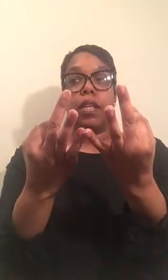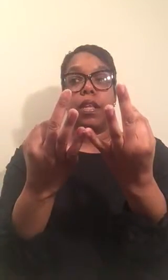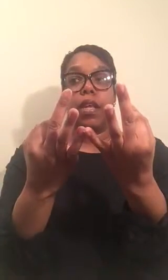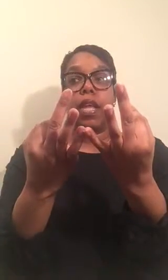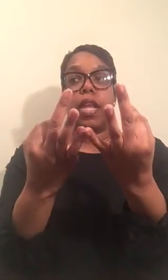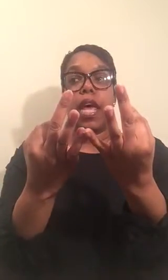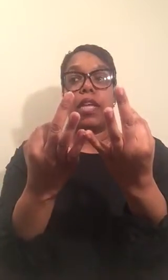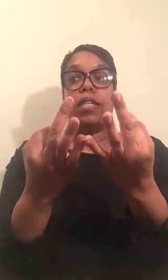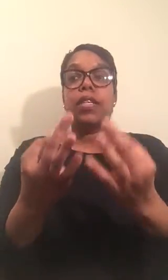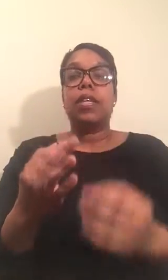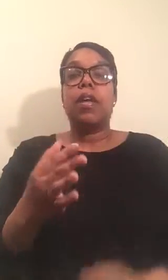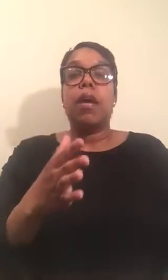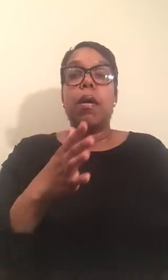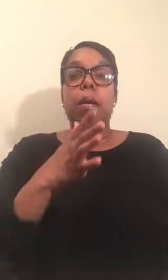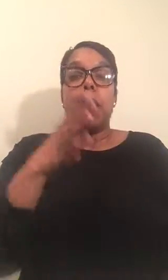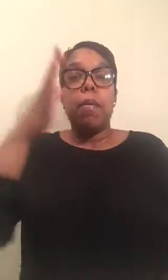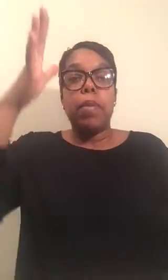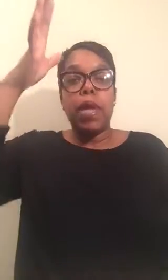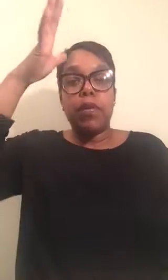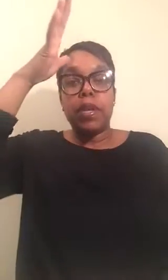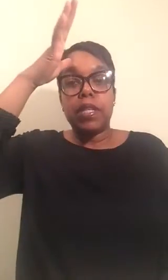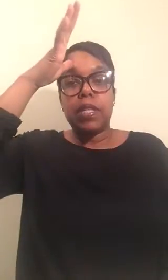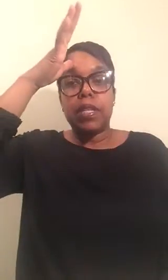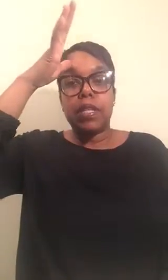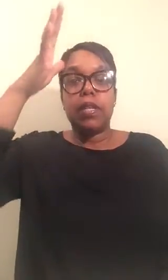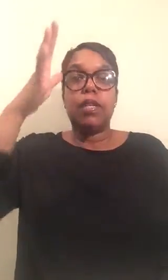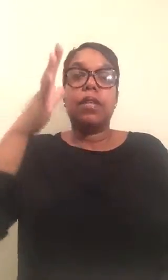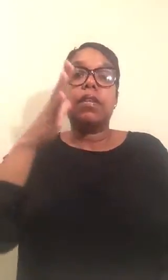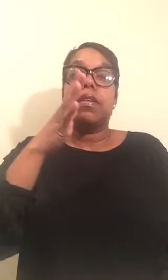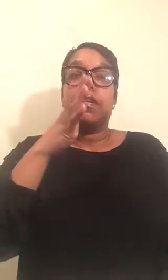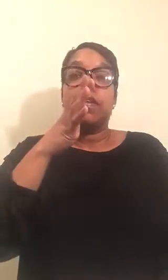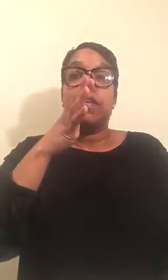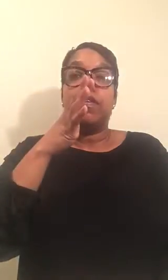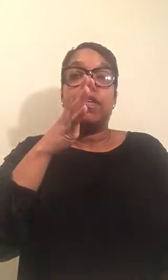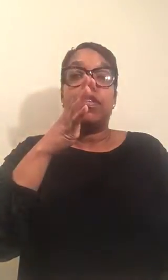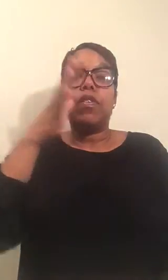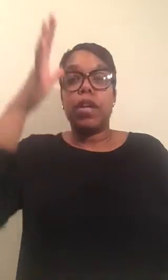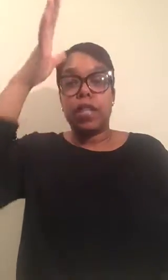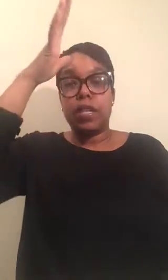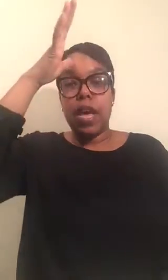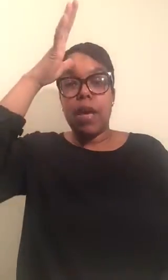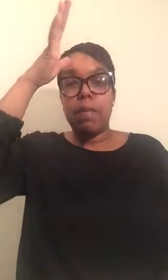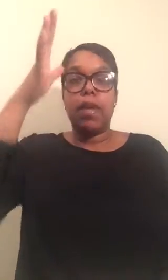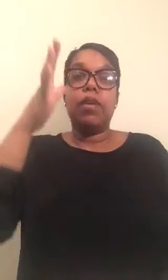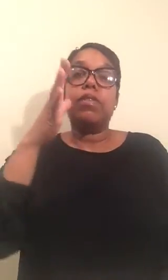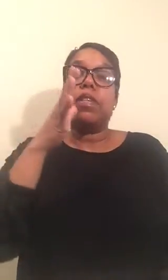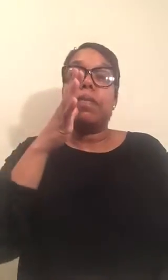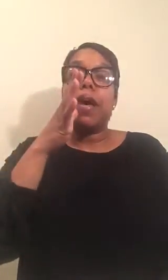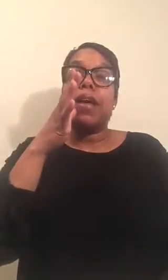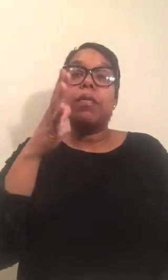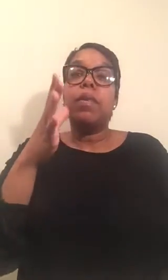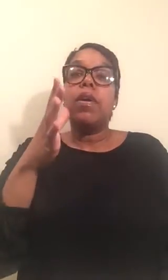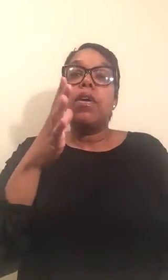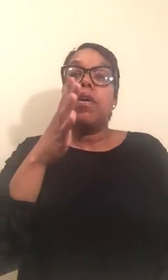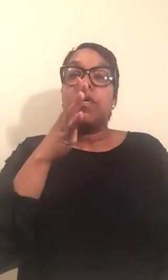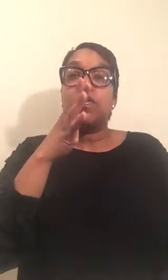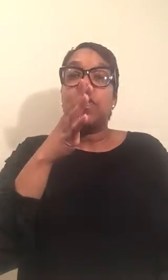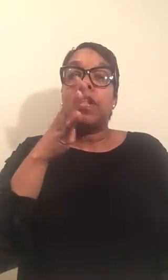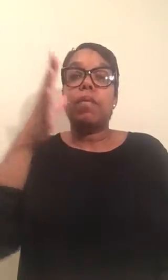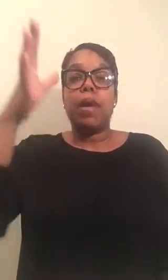And last. Parents. You can start at the top. And go to the bottom. Or start at the